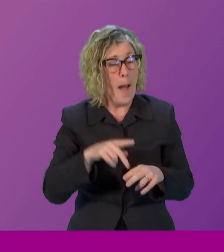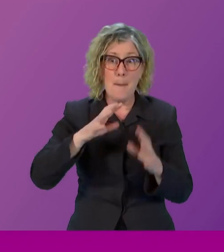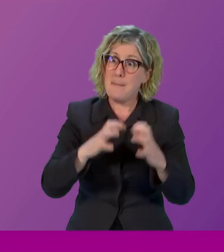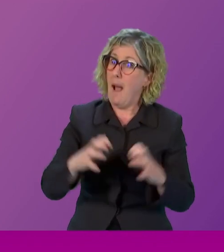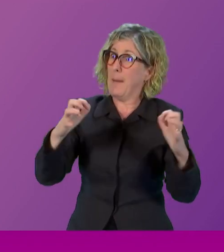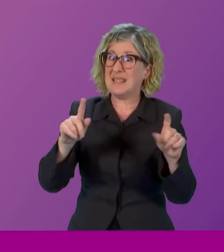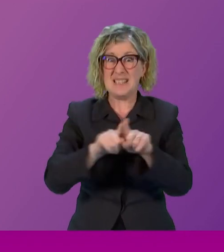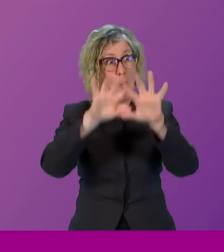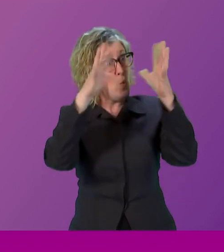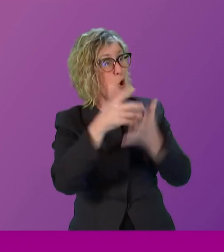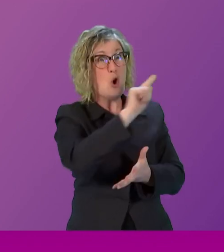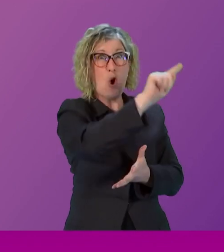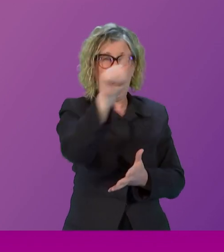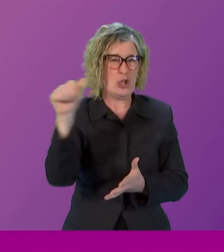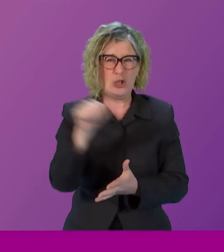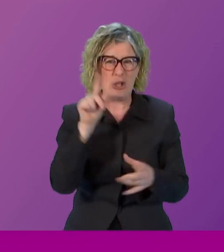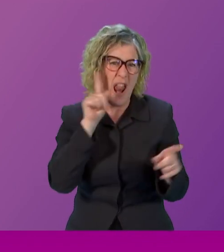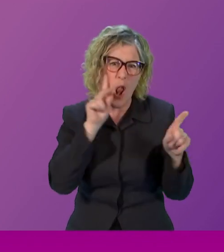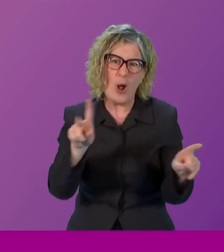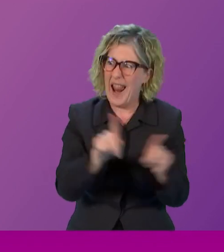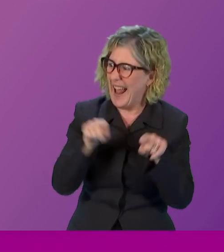this every single day of the year?